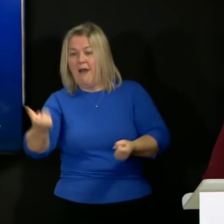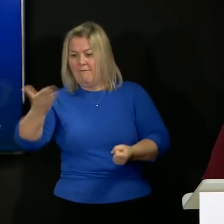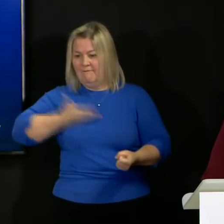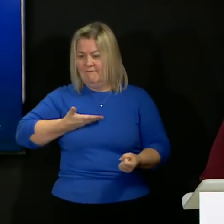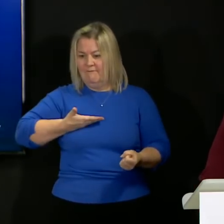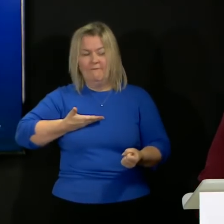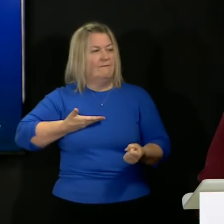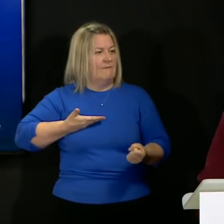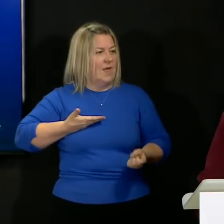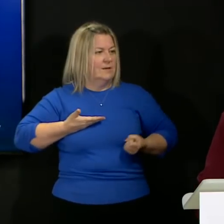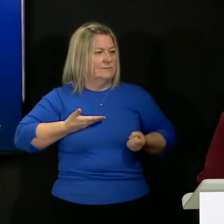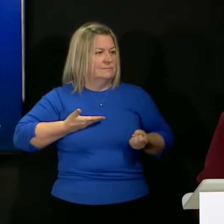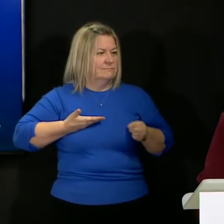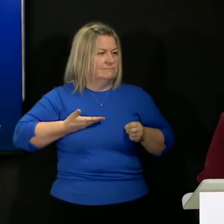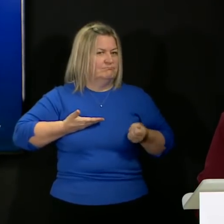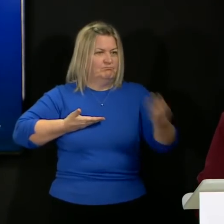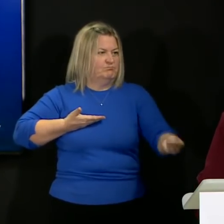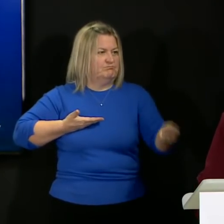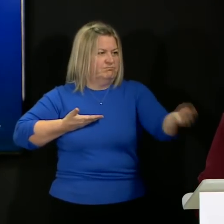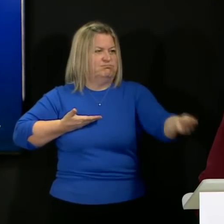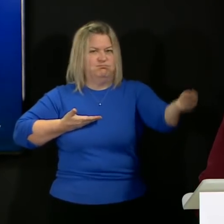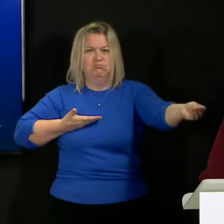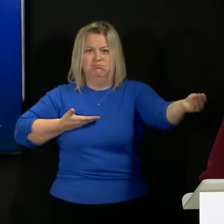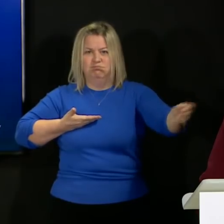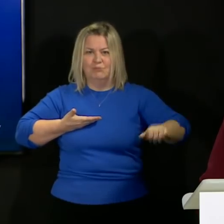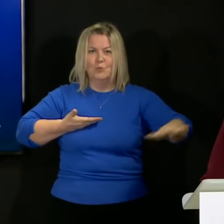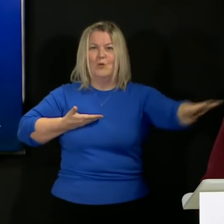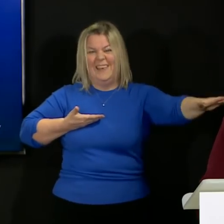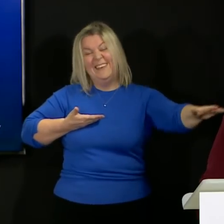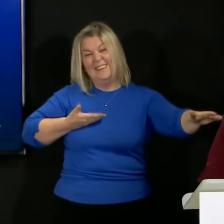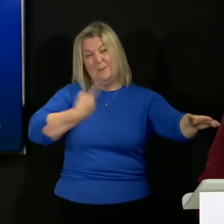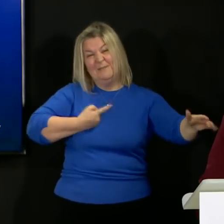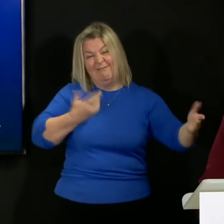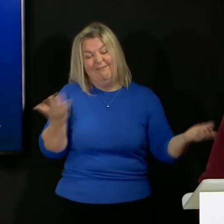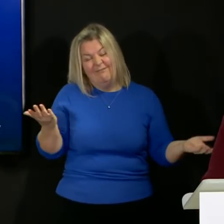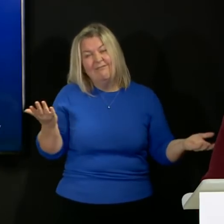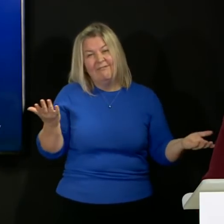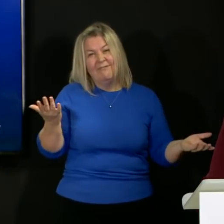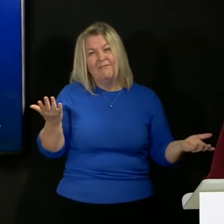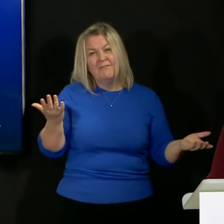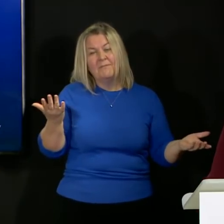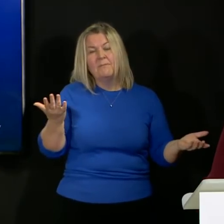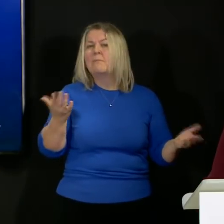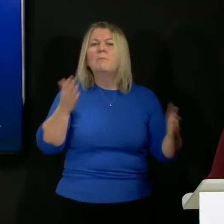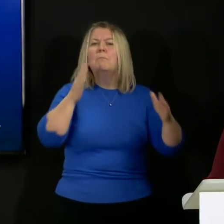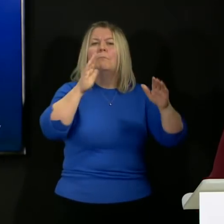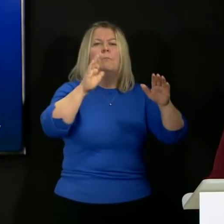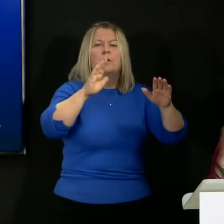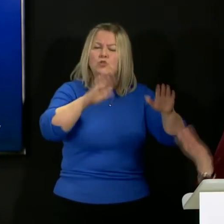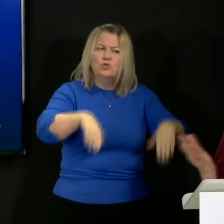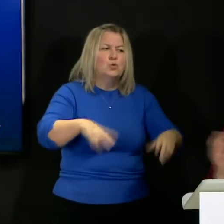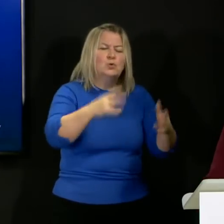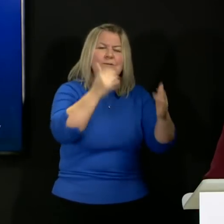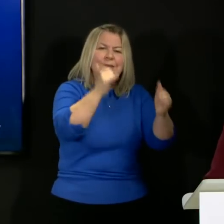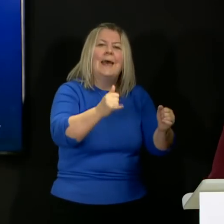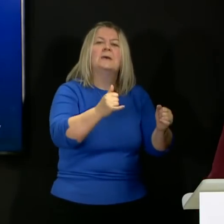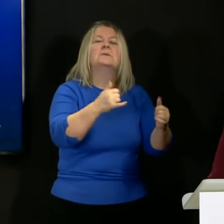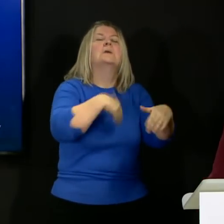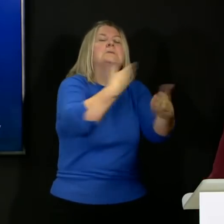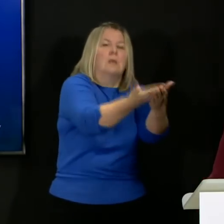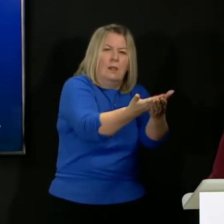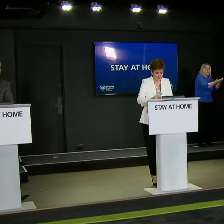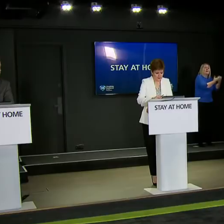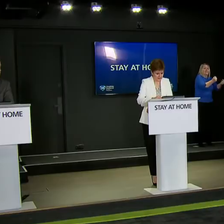home but the residents to leave them not tested unless they show any of the symptoms that we've already